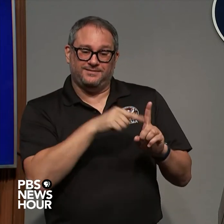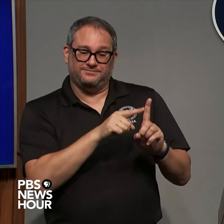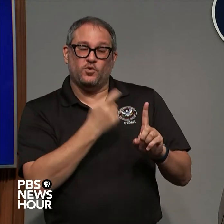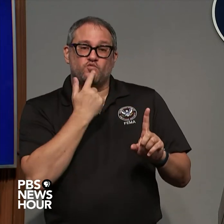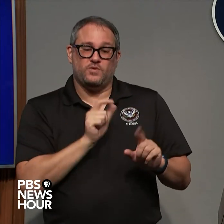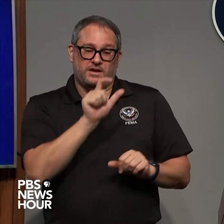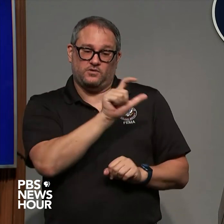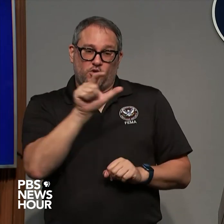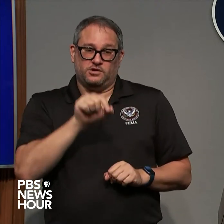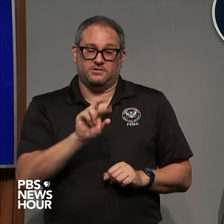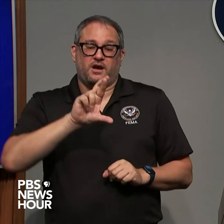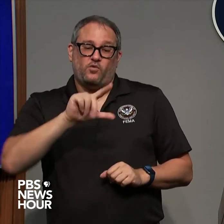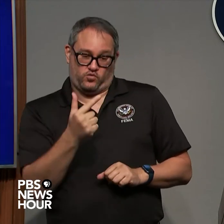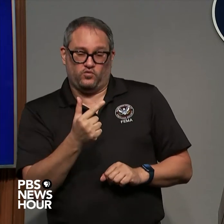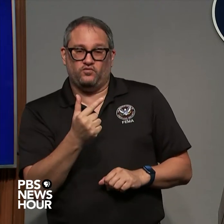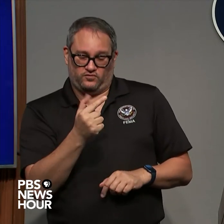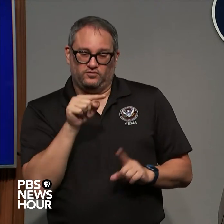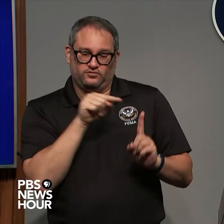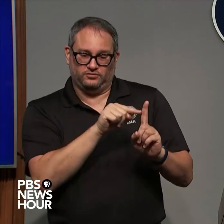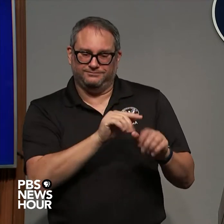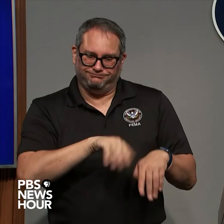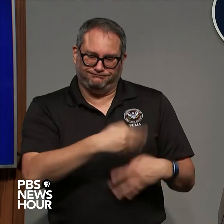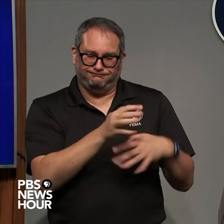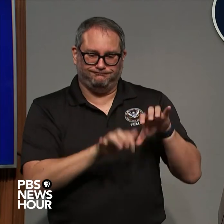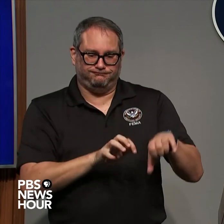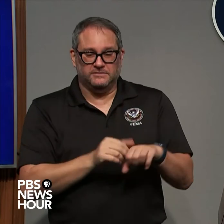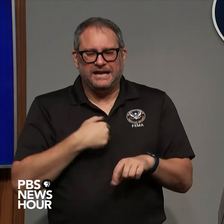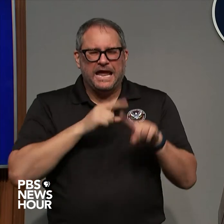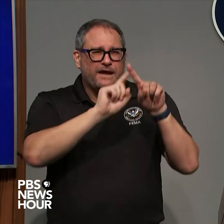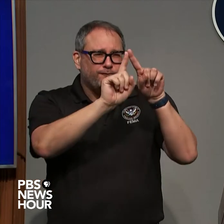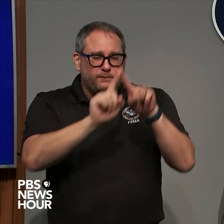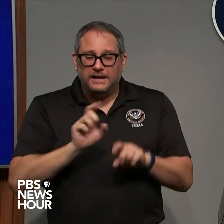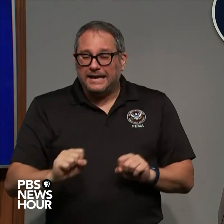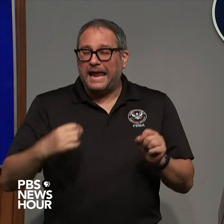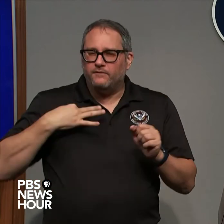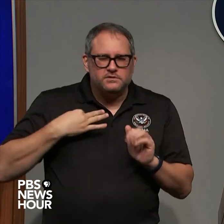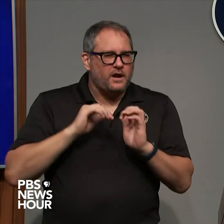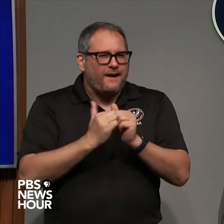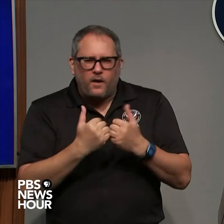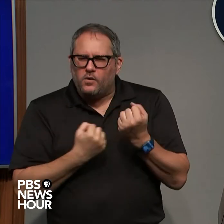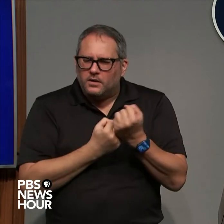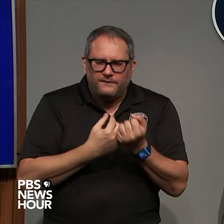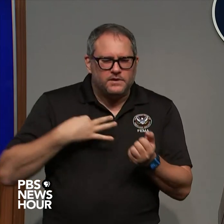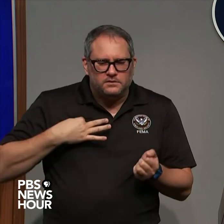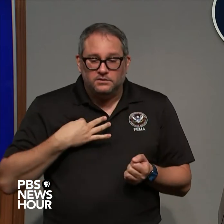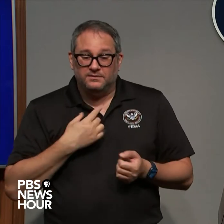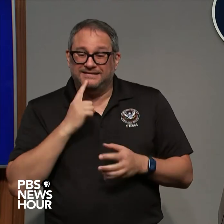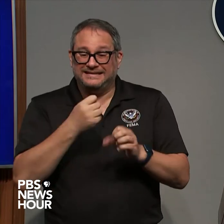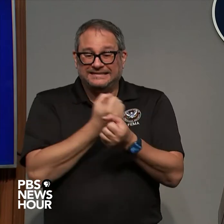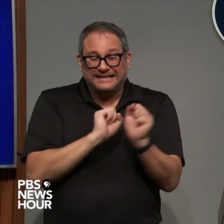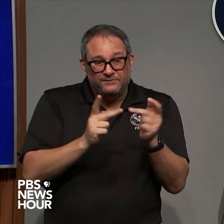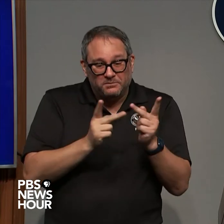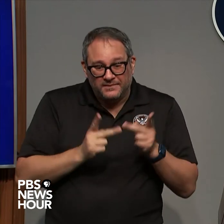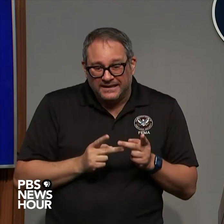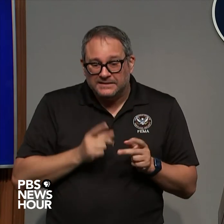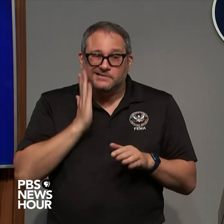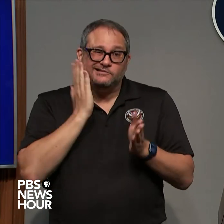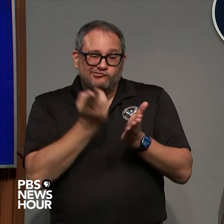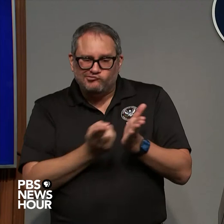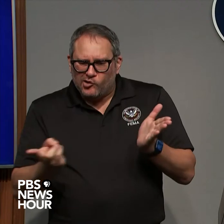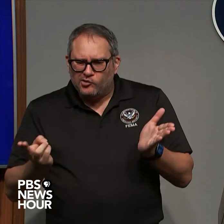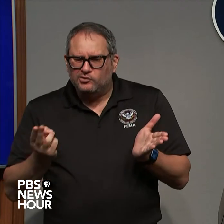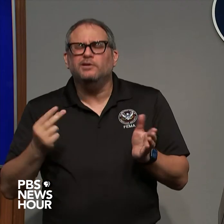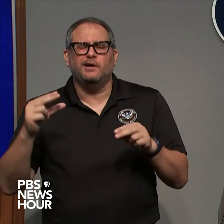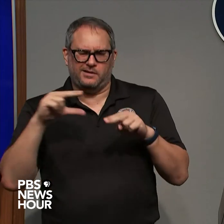find where there are safe shelters anyone who needs a safe place can go to find information for open Red Cross